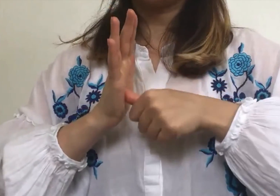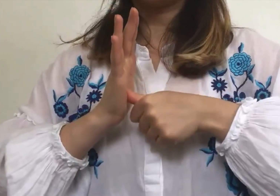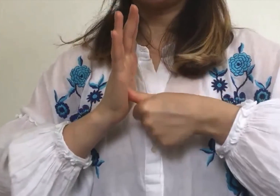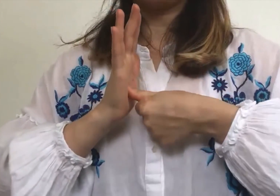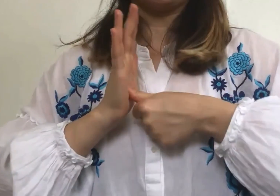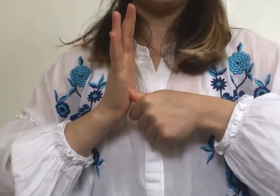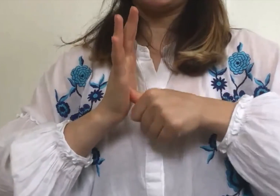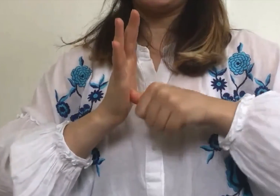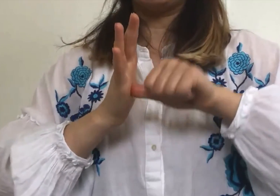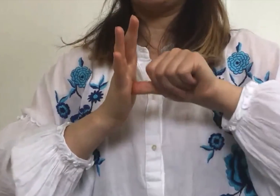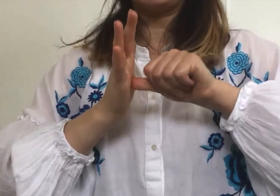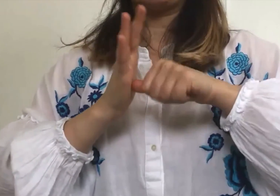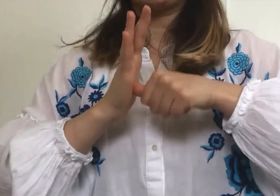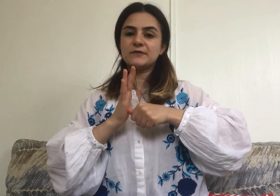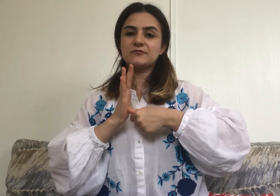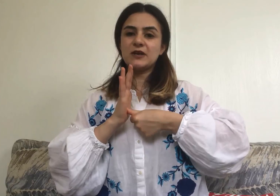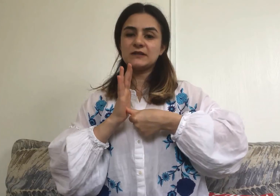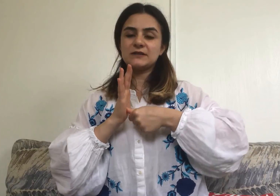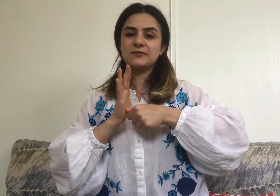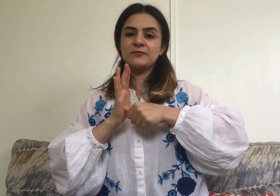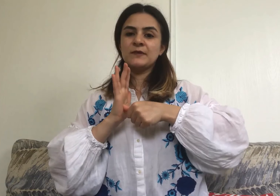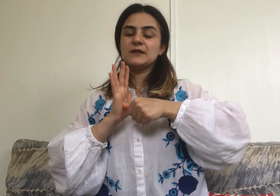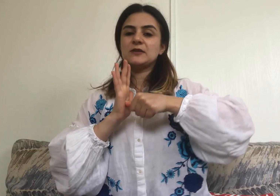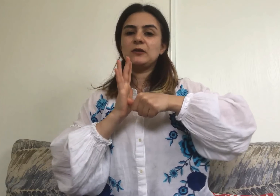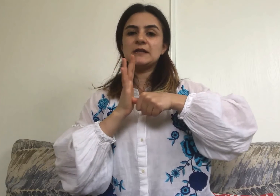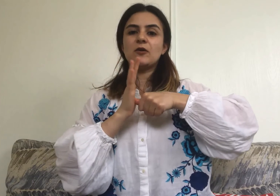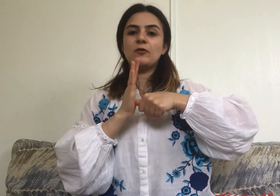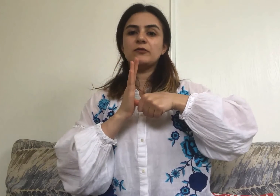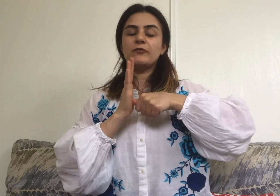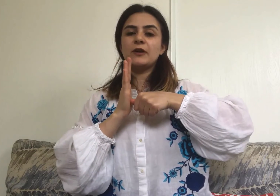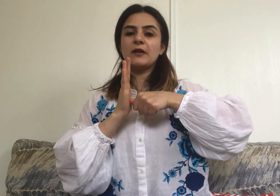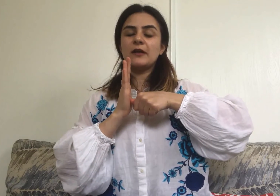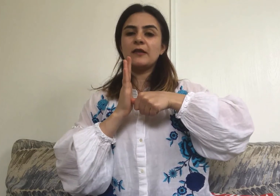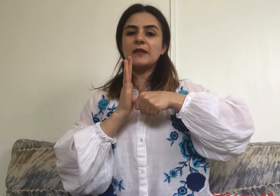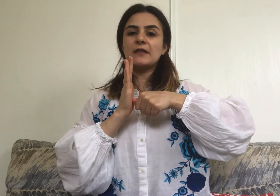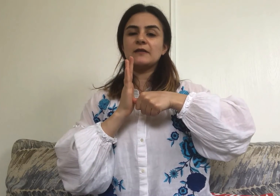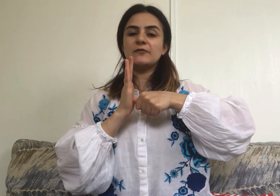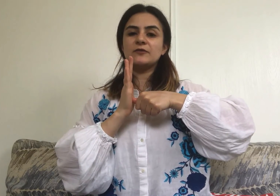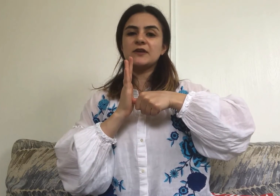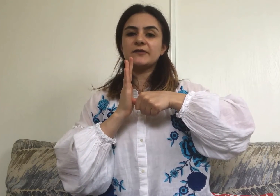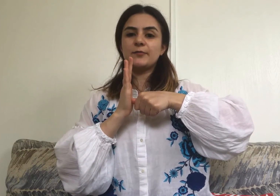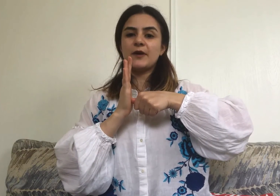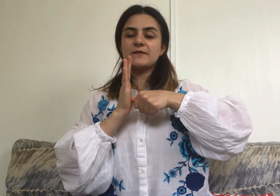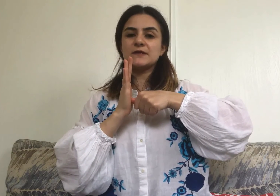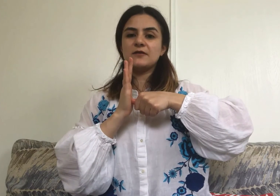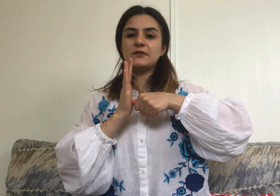the general relief of breath. So let's hold for several breaths here.